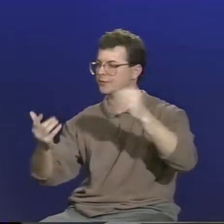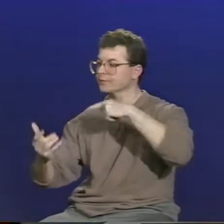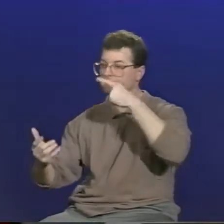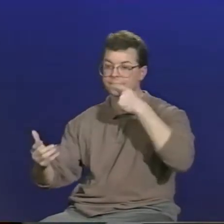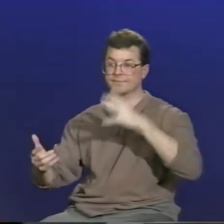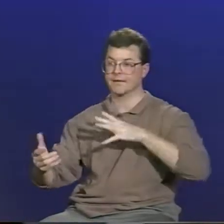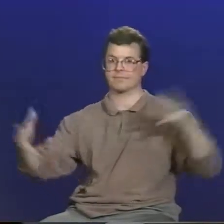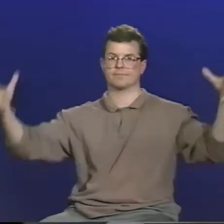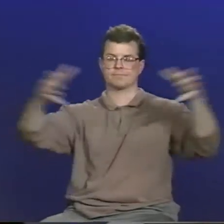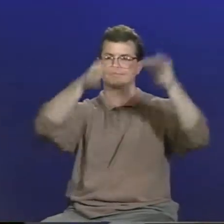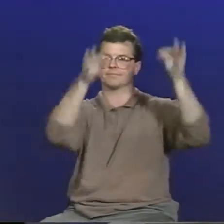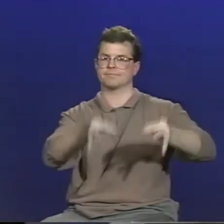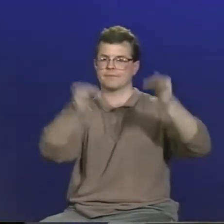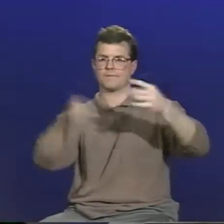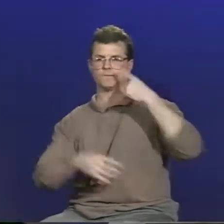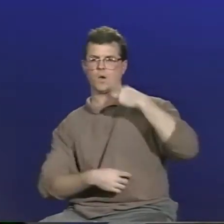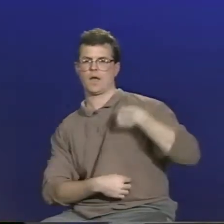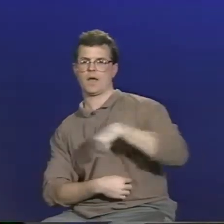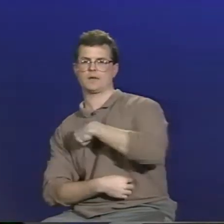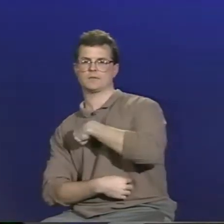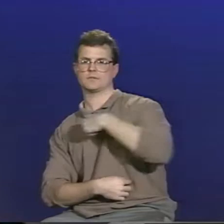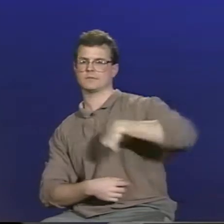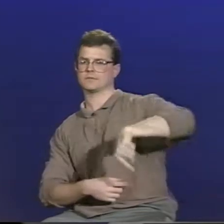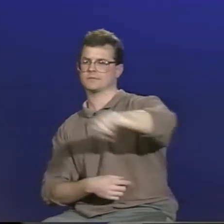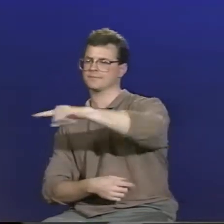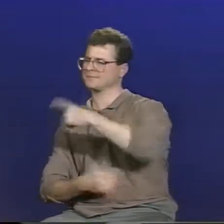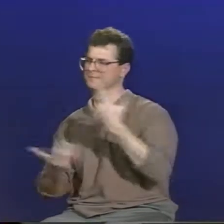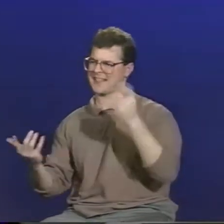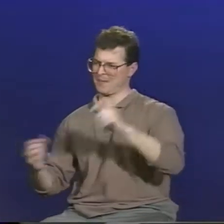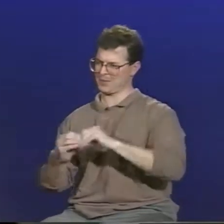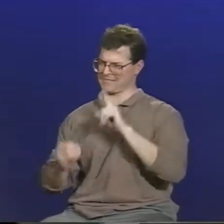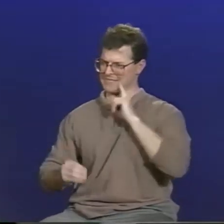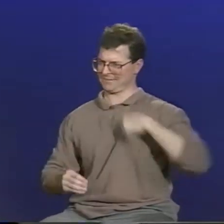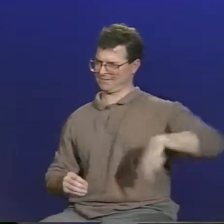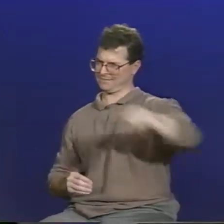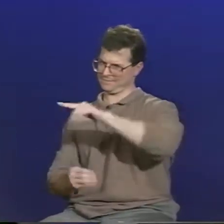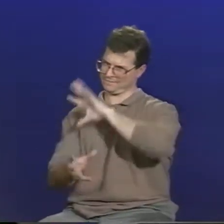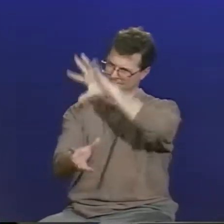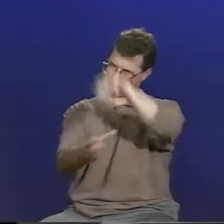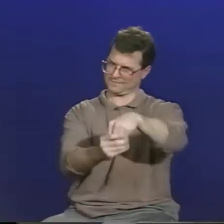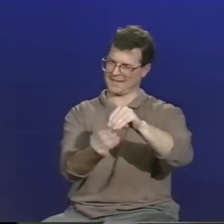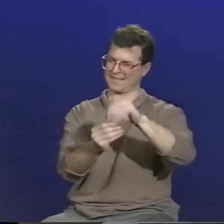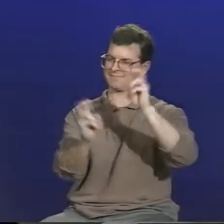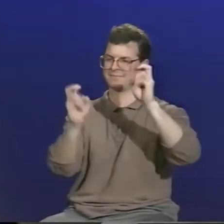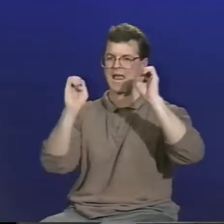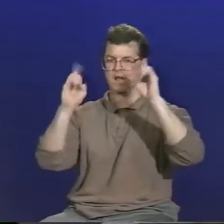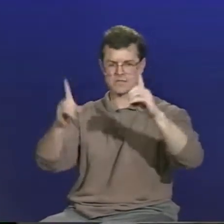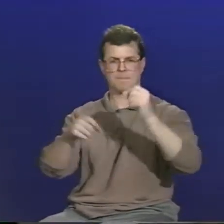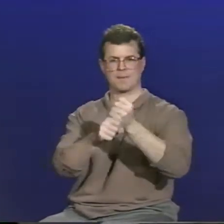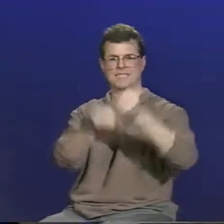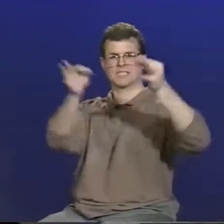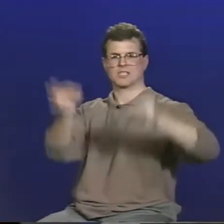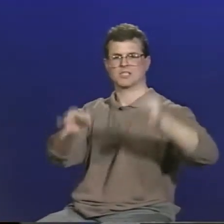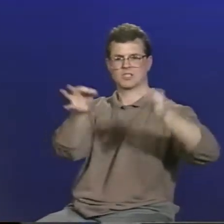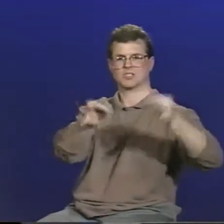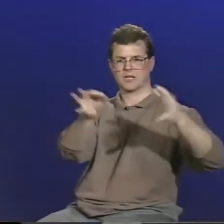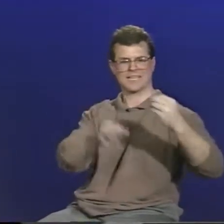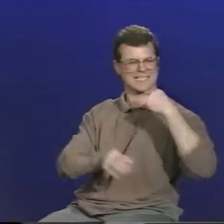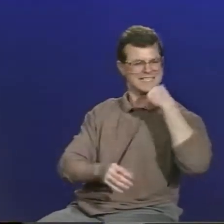that there were not enough deaf people, resulting in the fact that hearing administrators and teachers were making decisions about